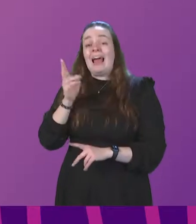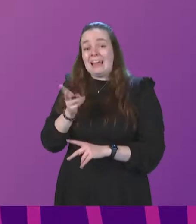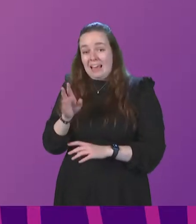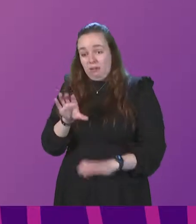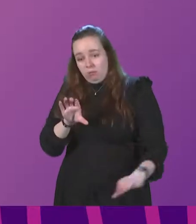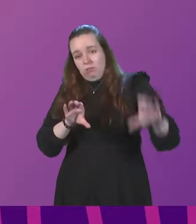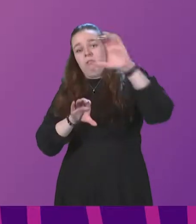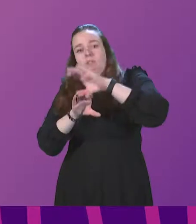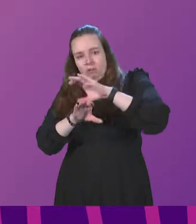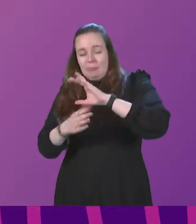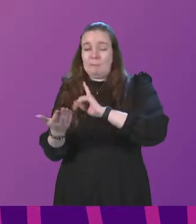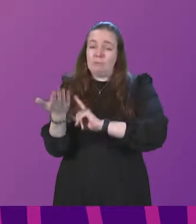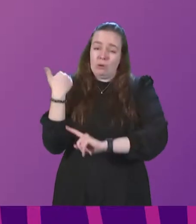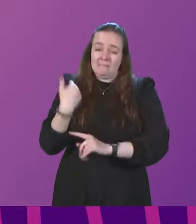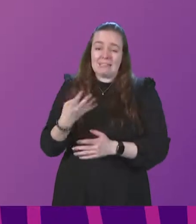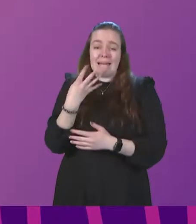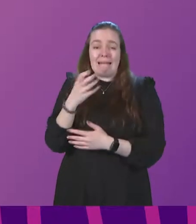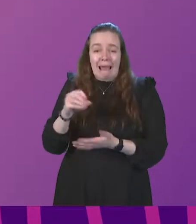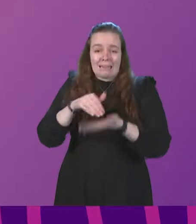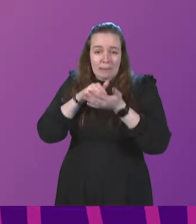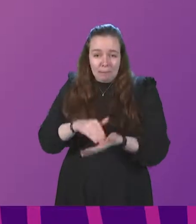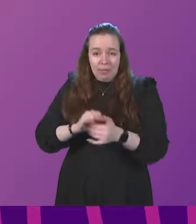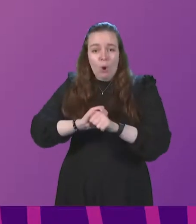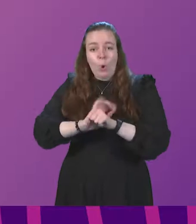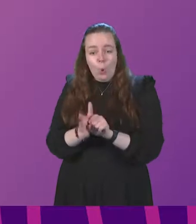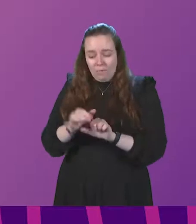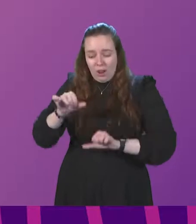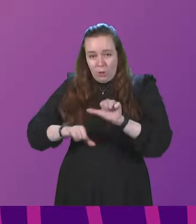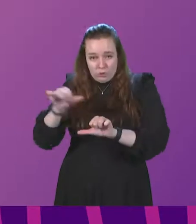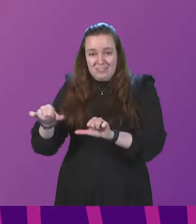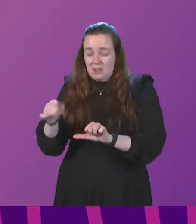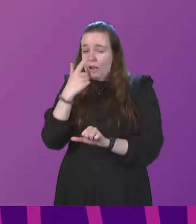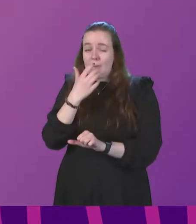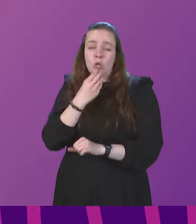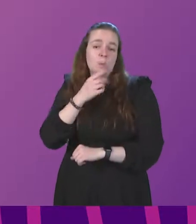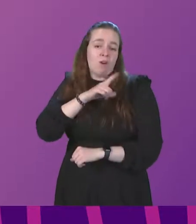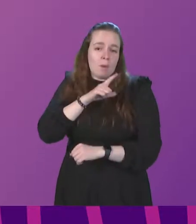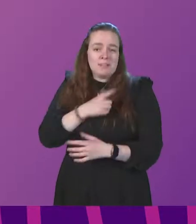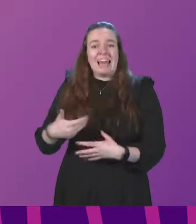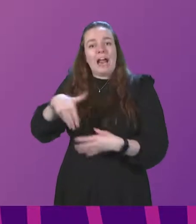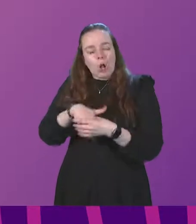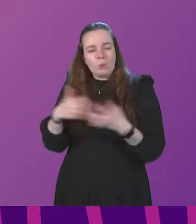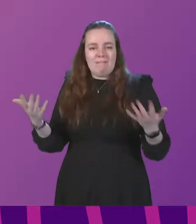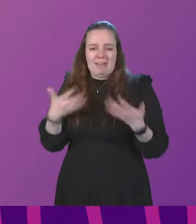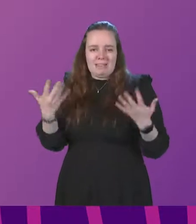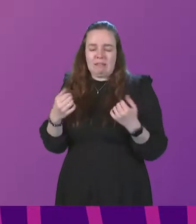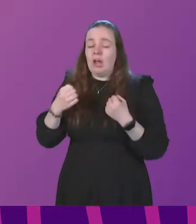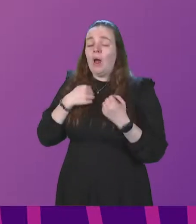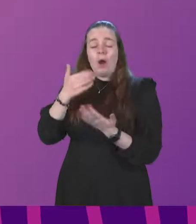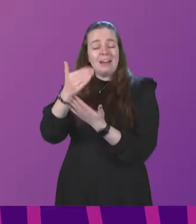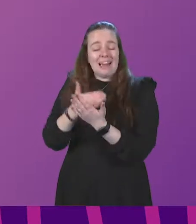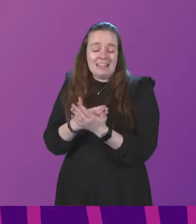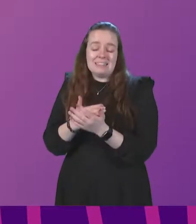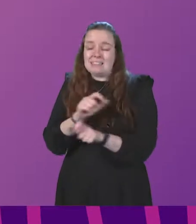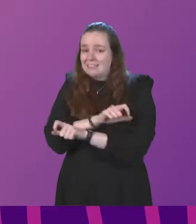top of the previous £90 million for COVID logistics that could be used for purposes, including ventilation. Our guidance, as always,